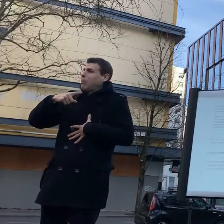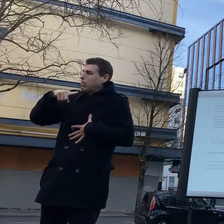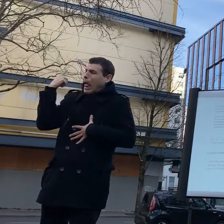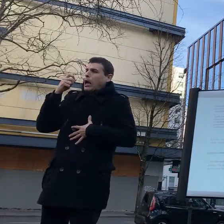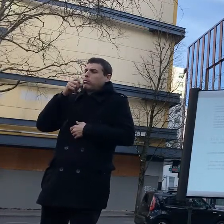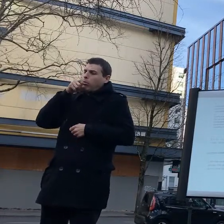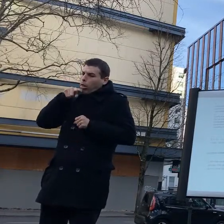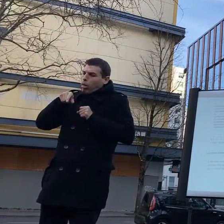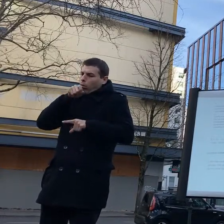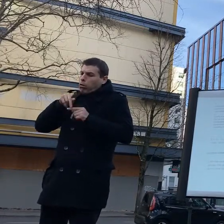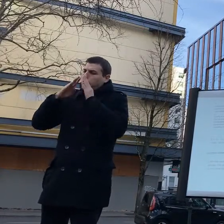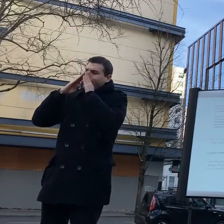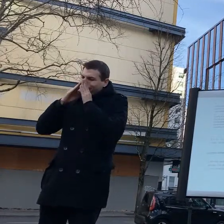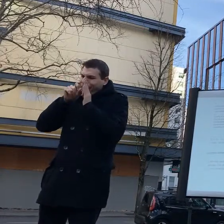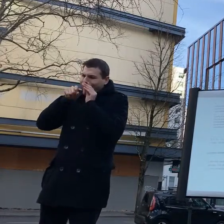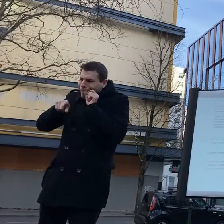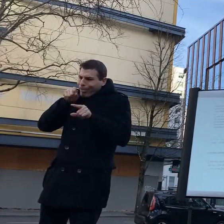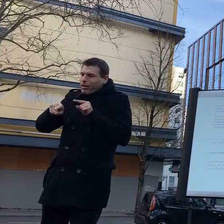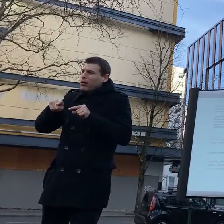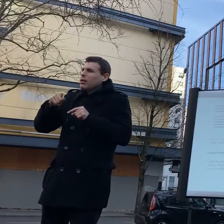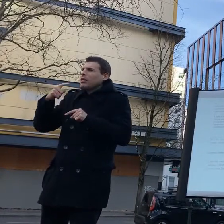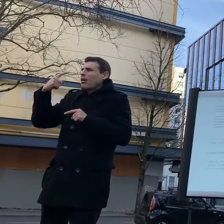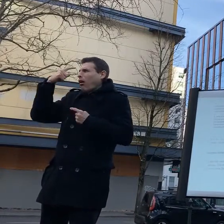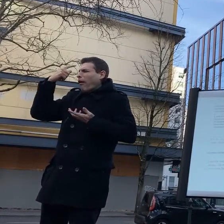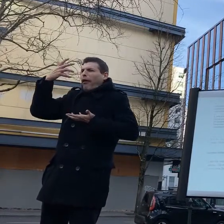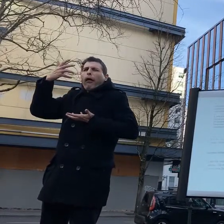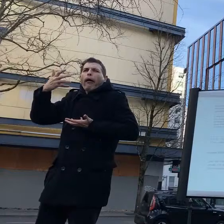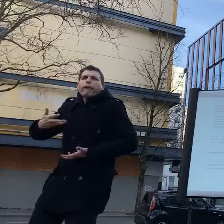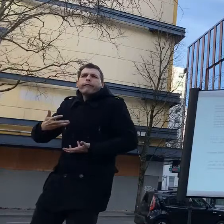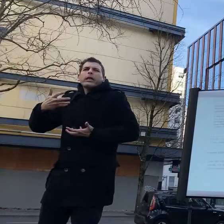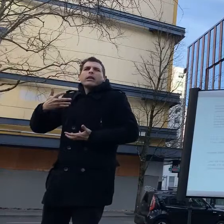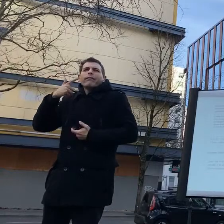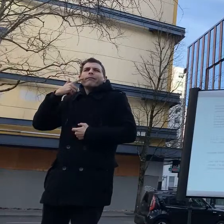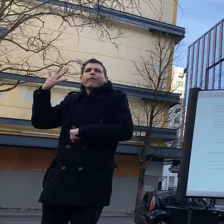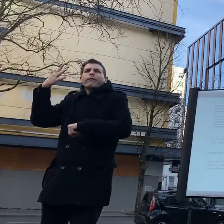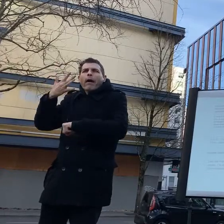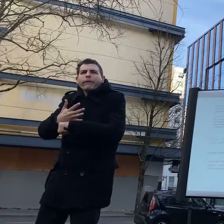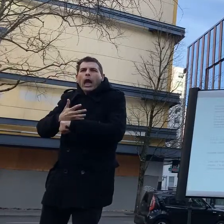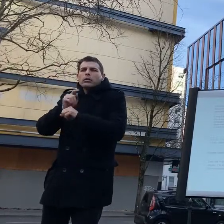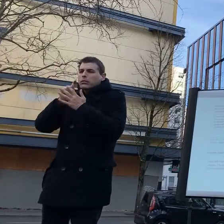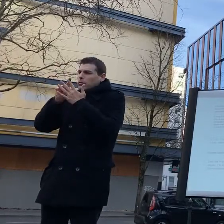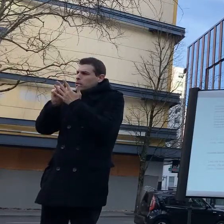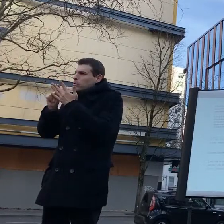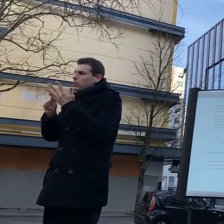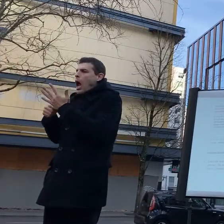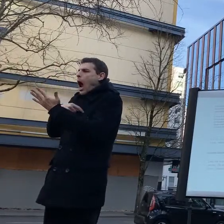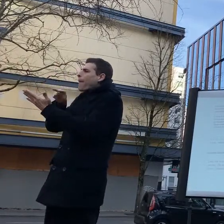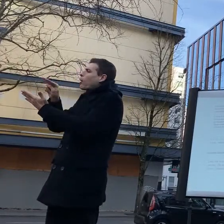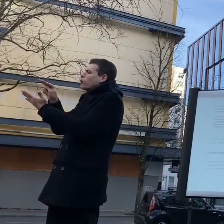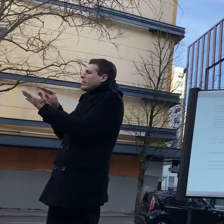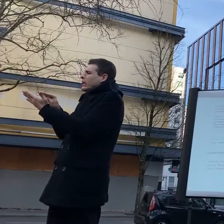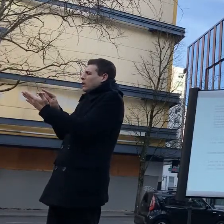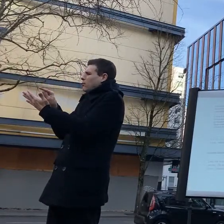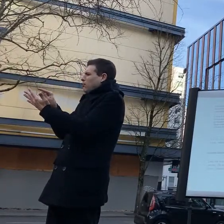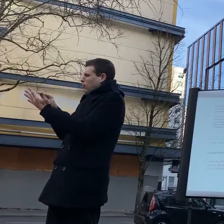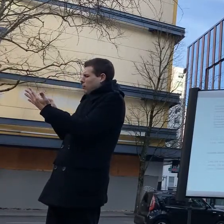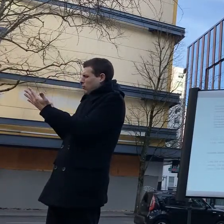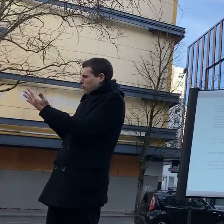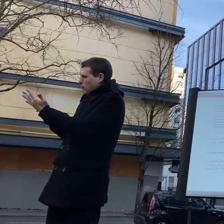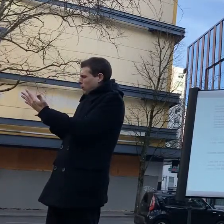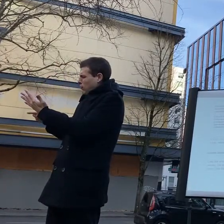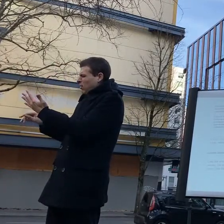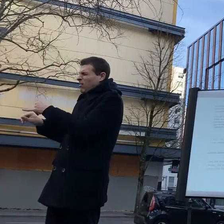and lo and behold it also had the material safety data sheet from 1993 that defense